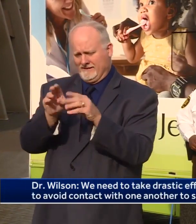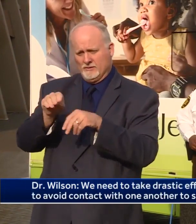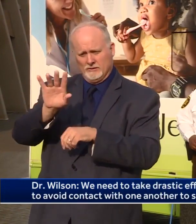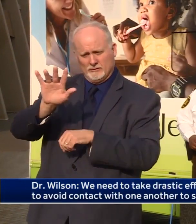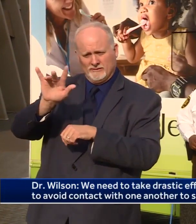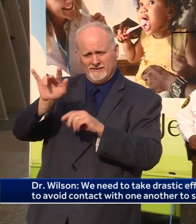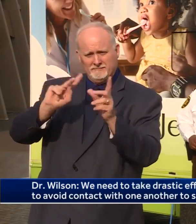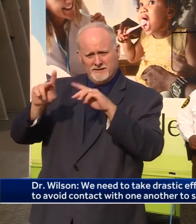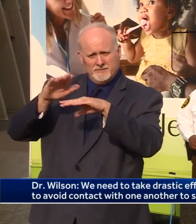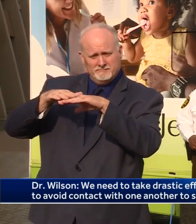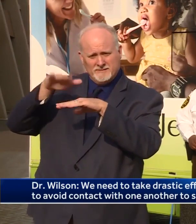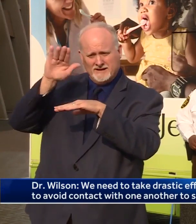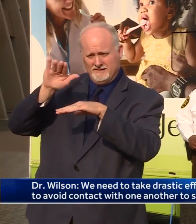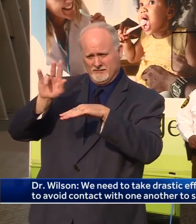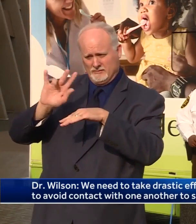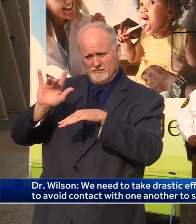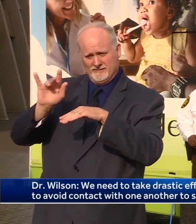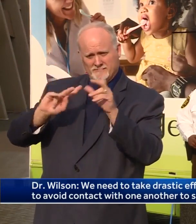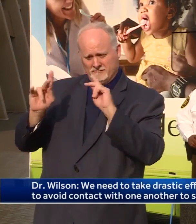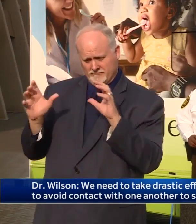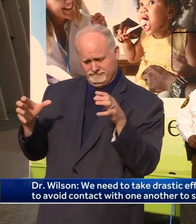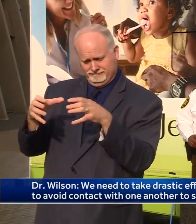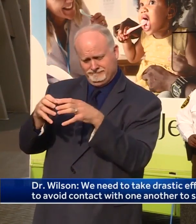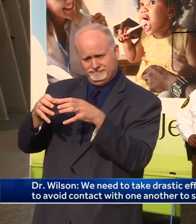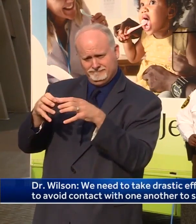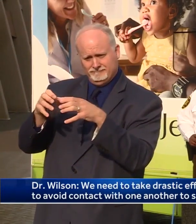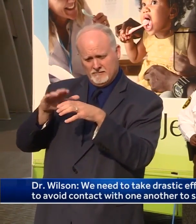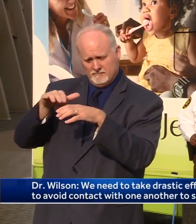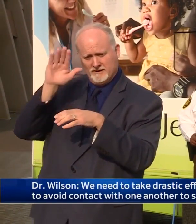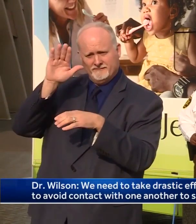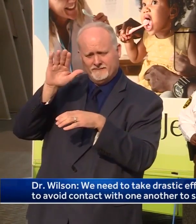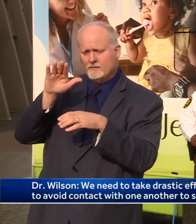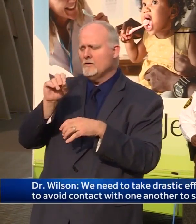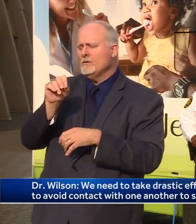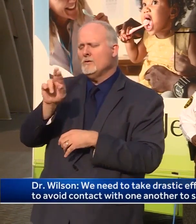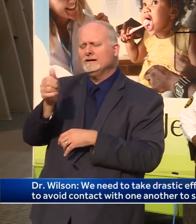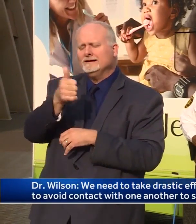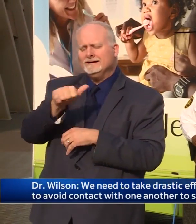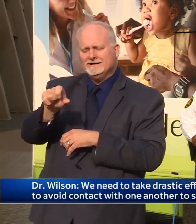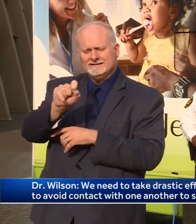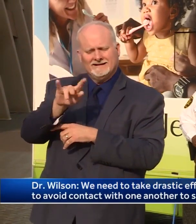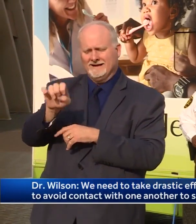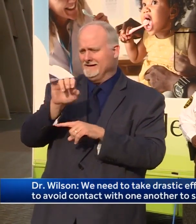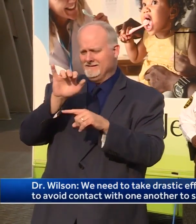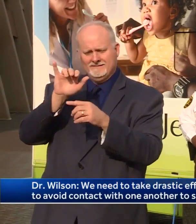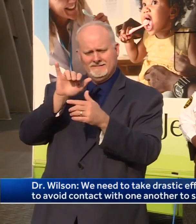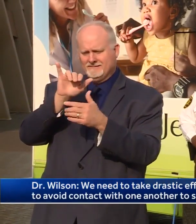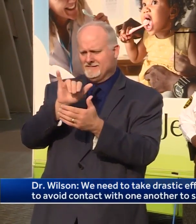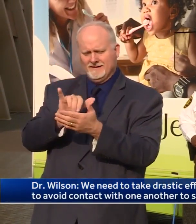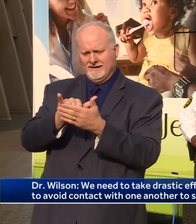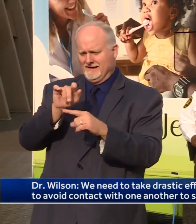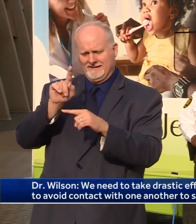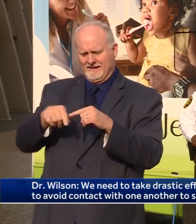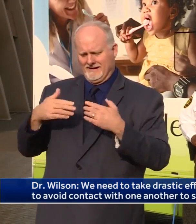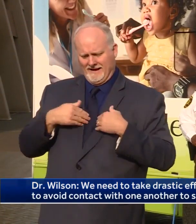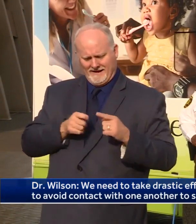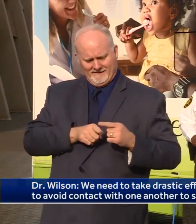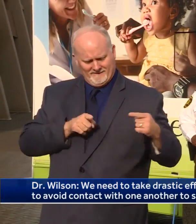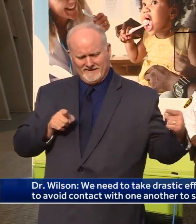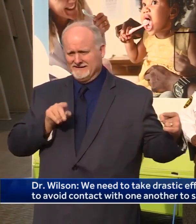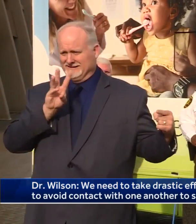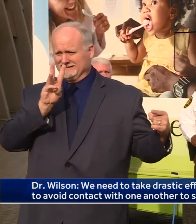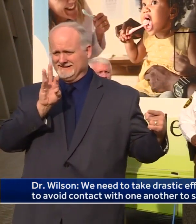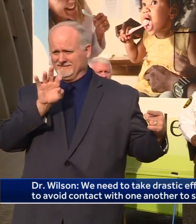25 persons or more or of any size that cannot maintain a consistent six-foot